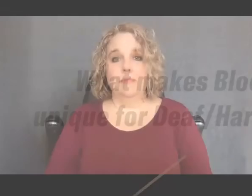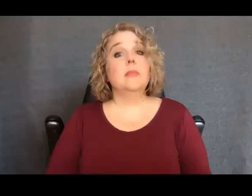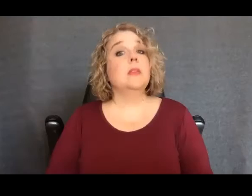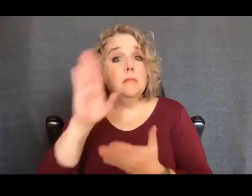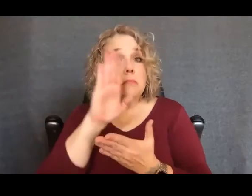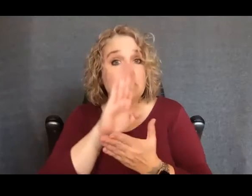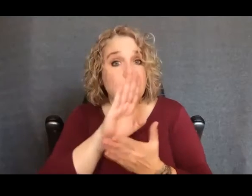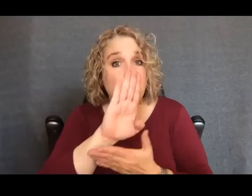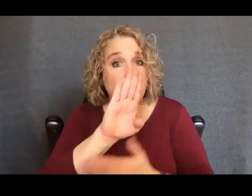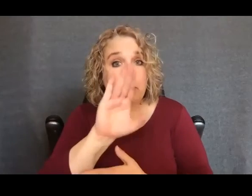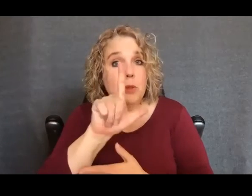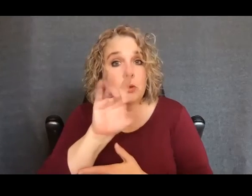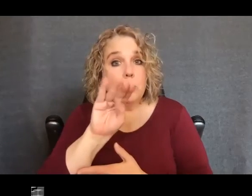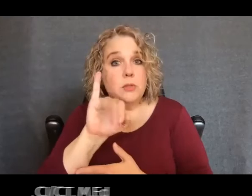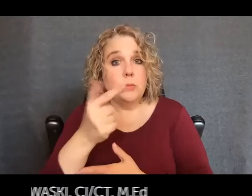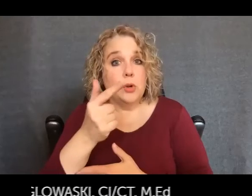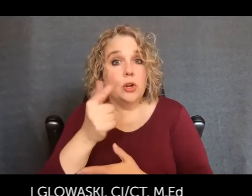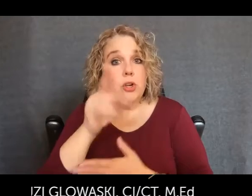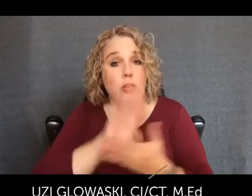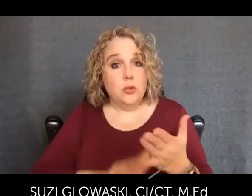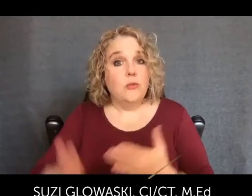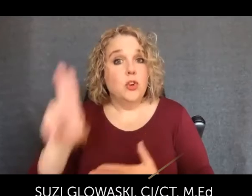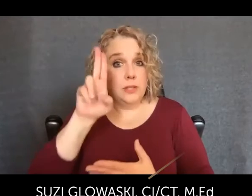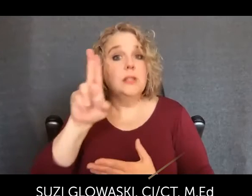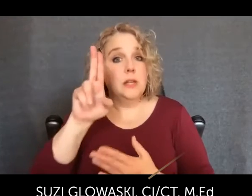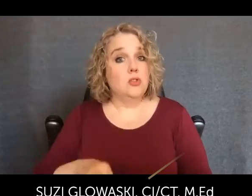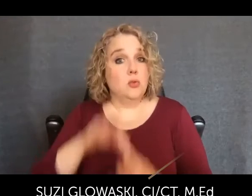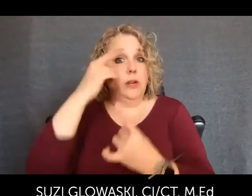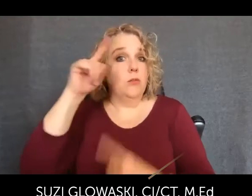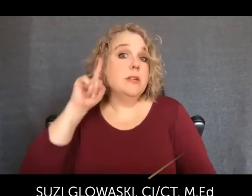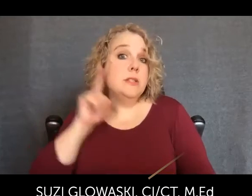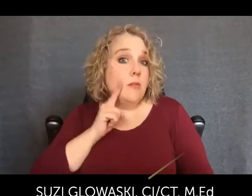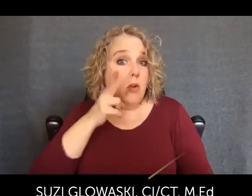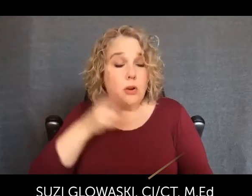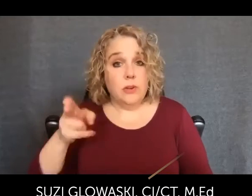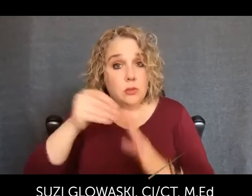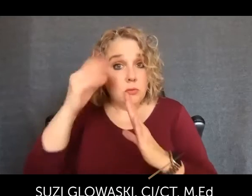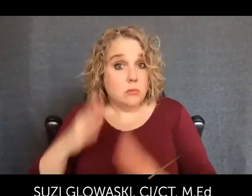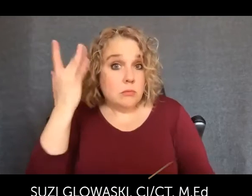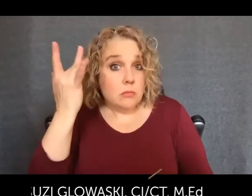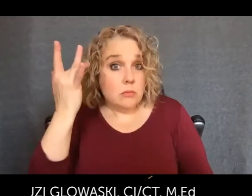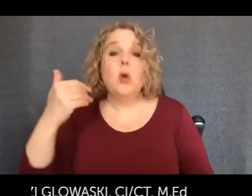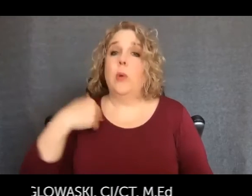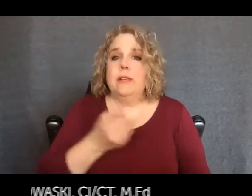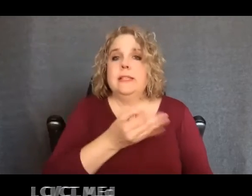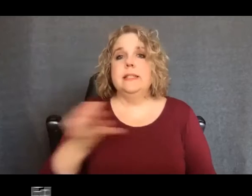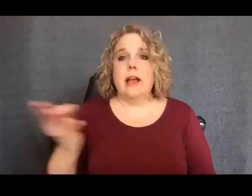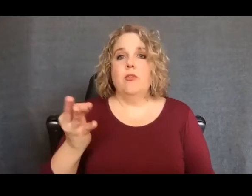Bloomsburg University is unique for deaf and hard of hearing students due to the fact we have several full-time certified